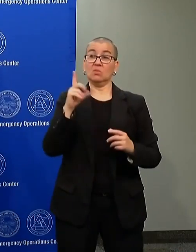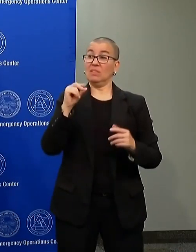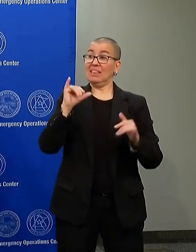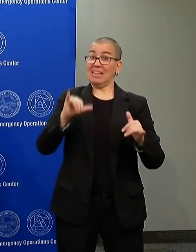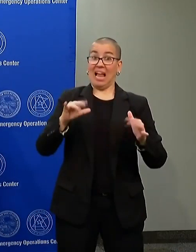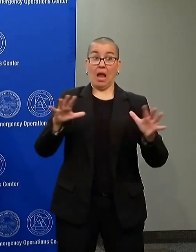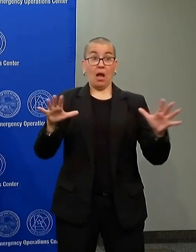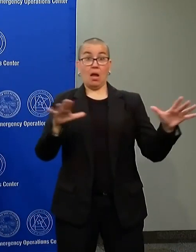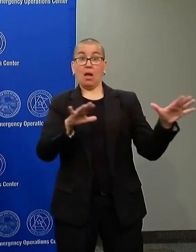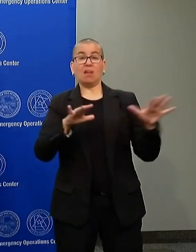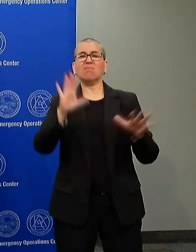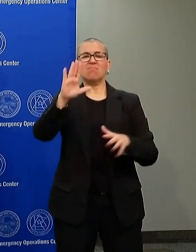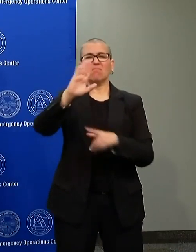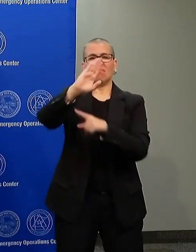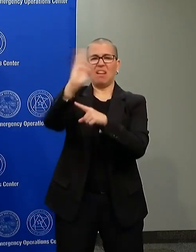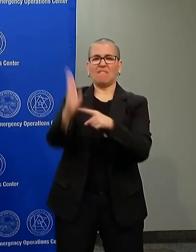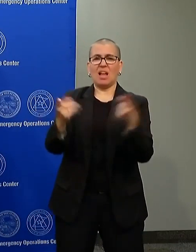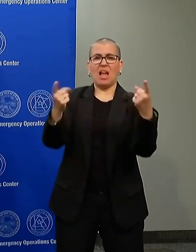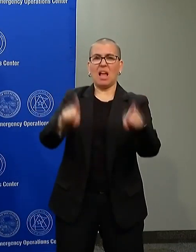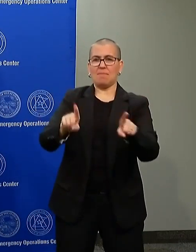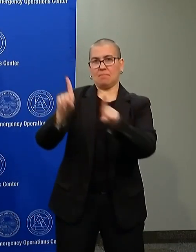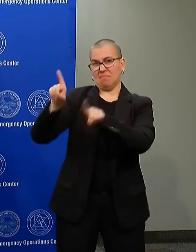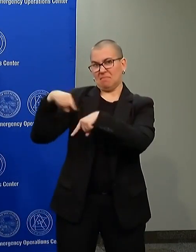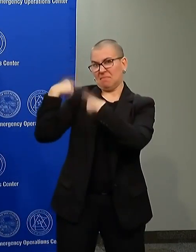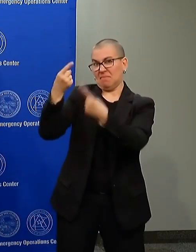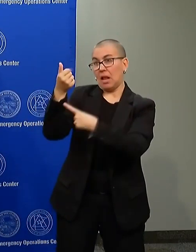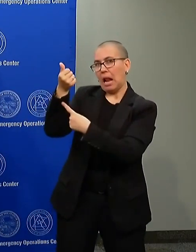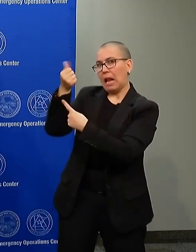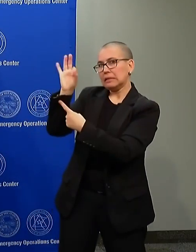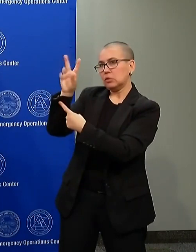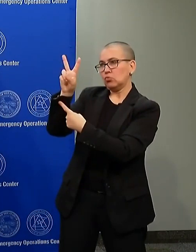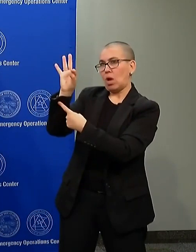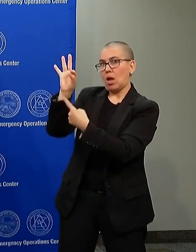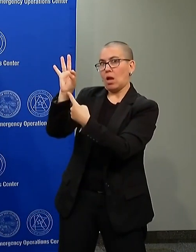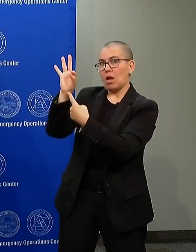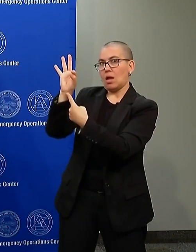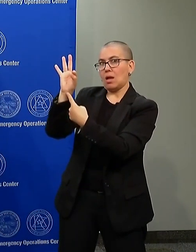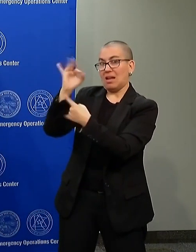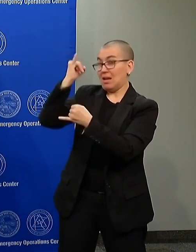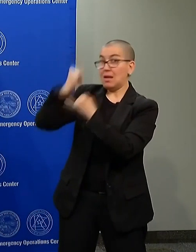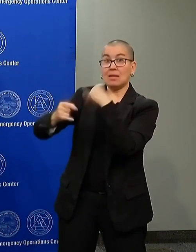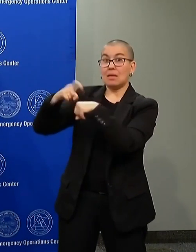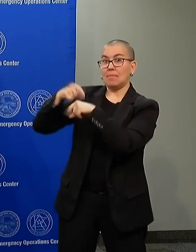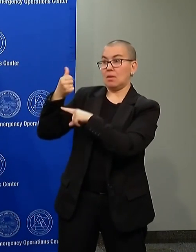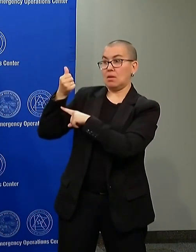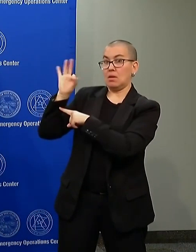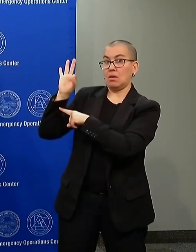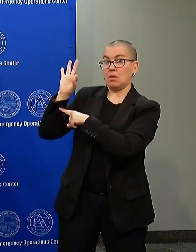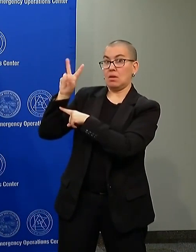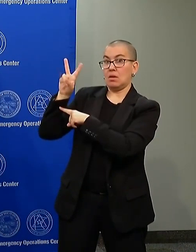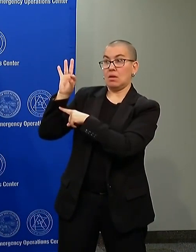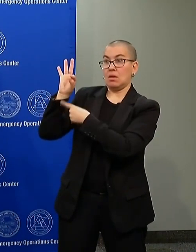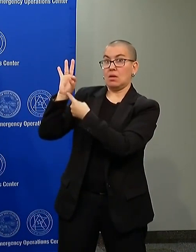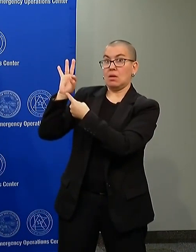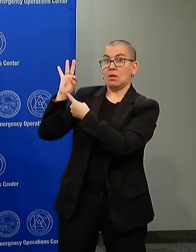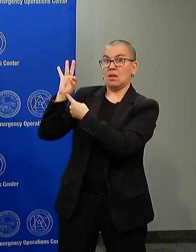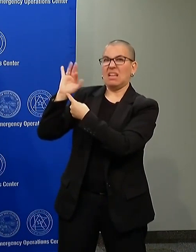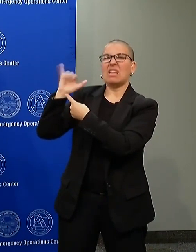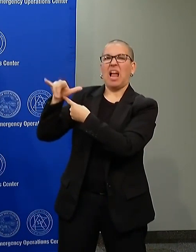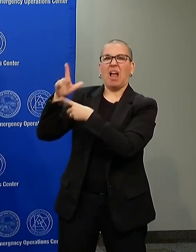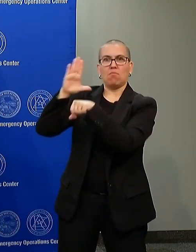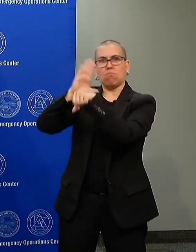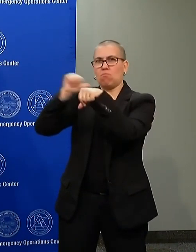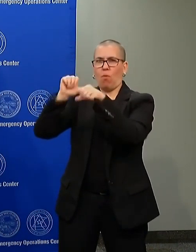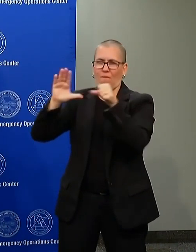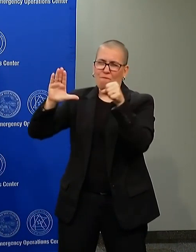back to 1929 in terms of the mobilization of our state troopers from all across Minnesota that have come to the metro area